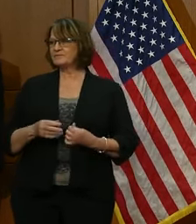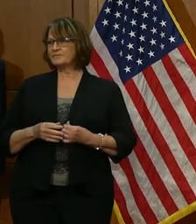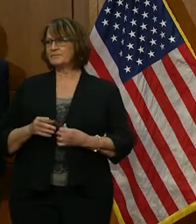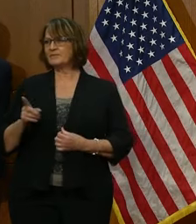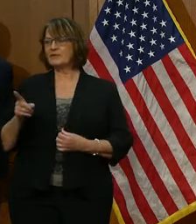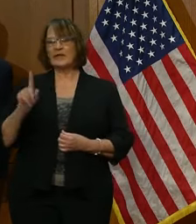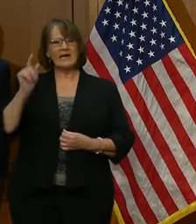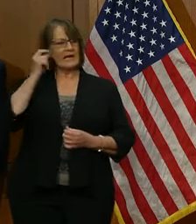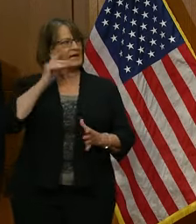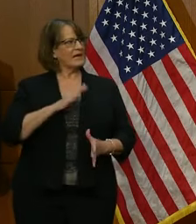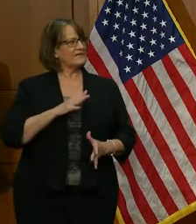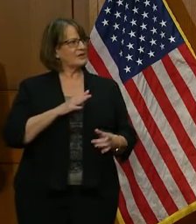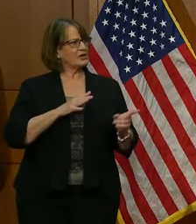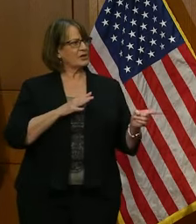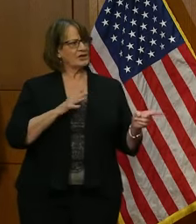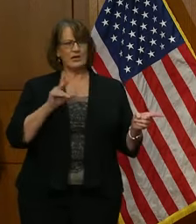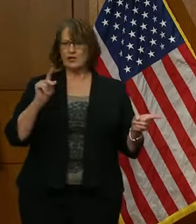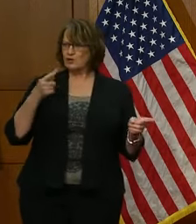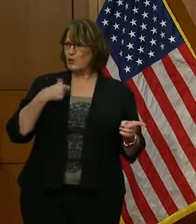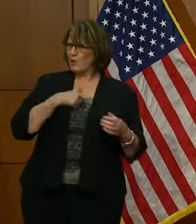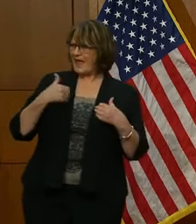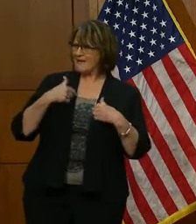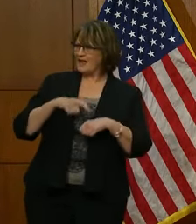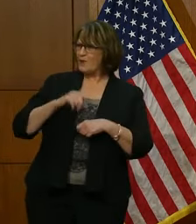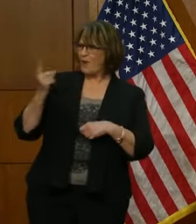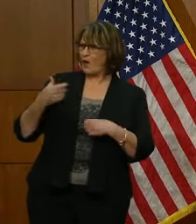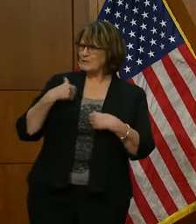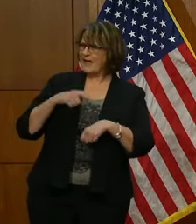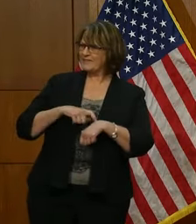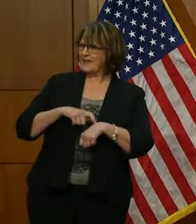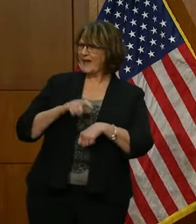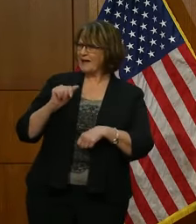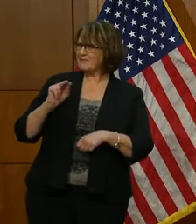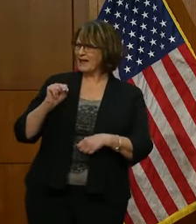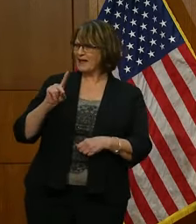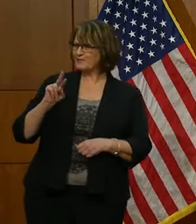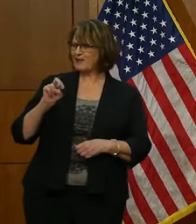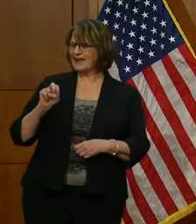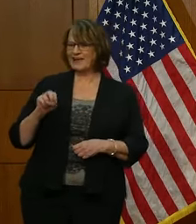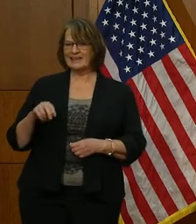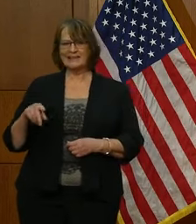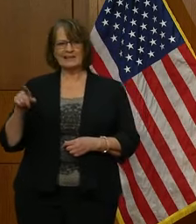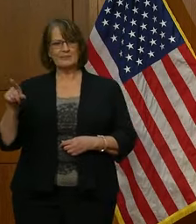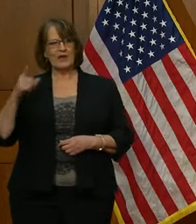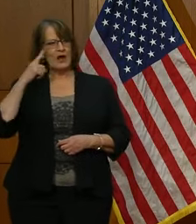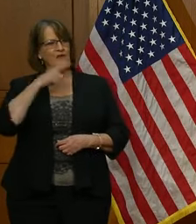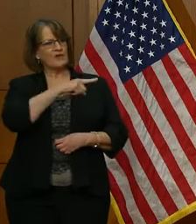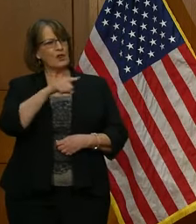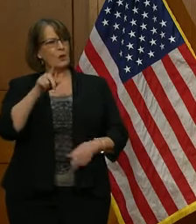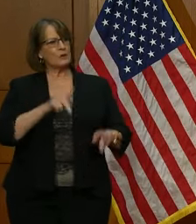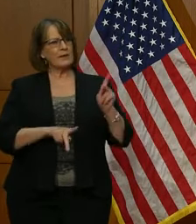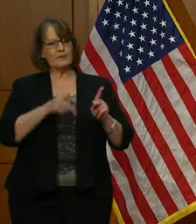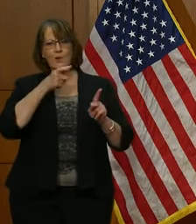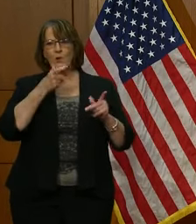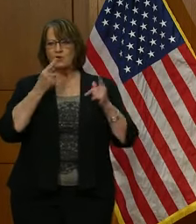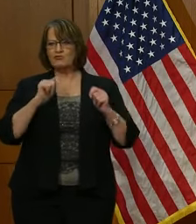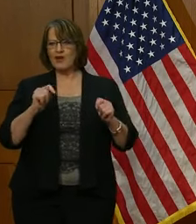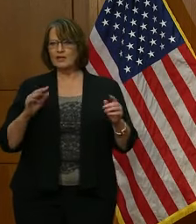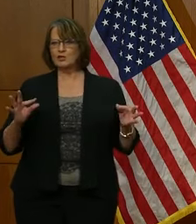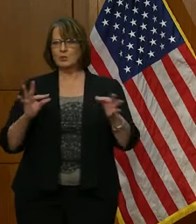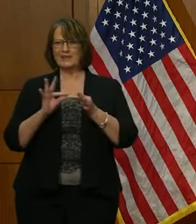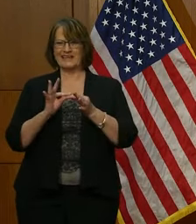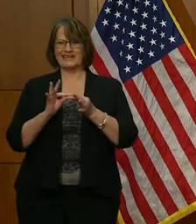Governor, for those who are trying to link the recent